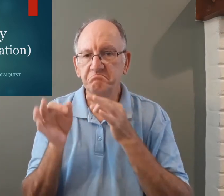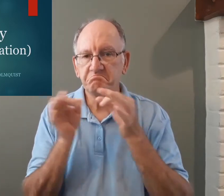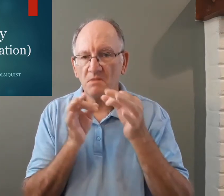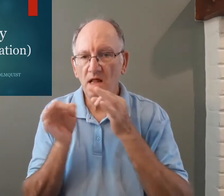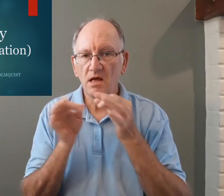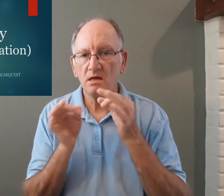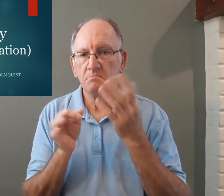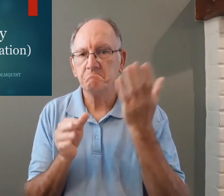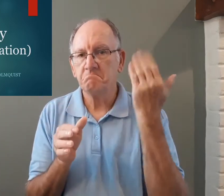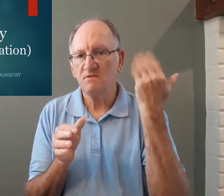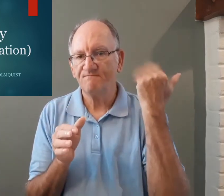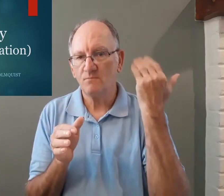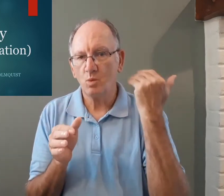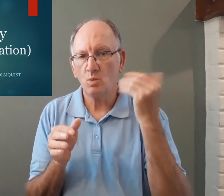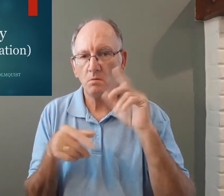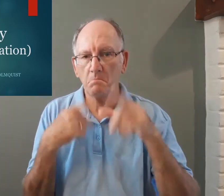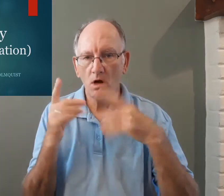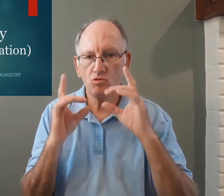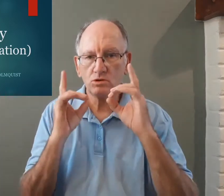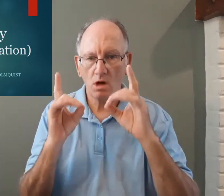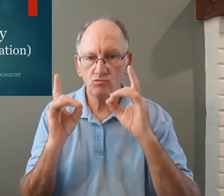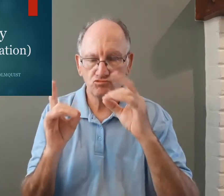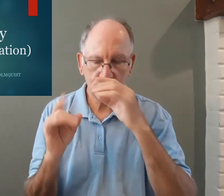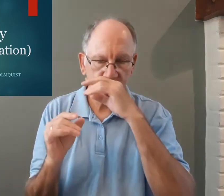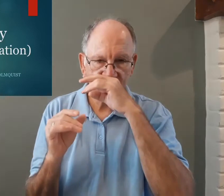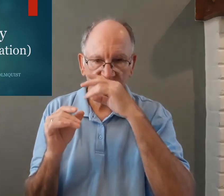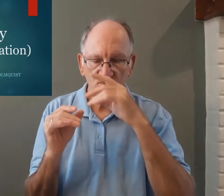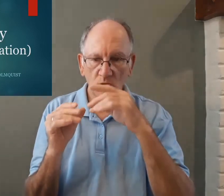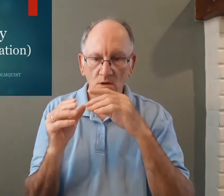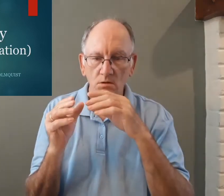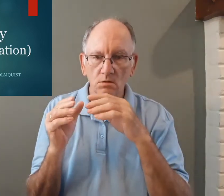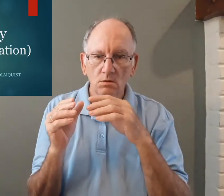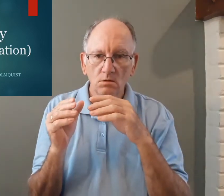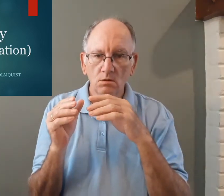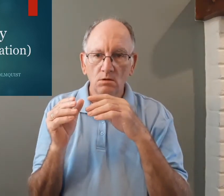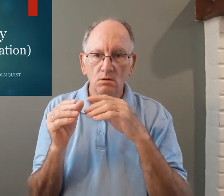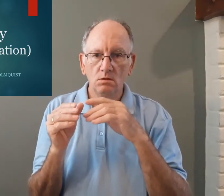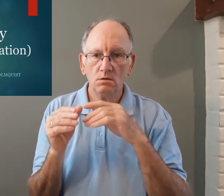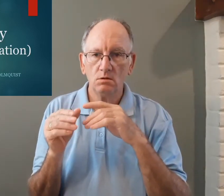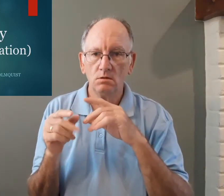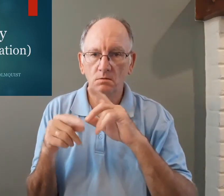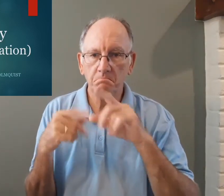so now I have already explained in the last session about doctrine about this doctrine